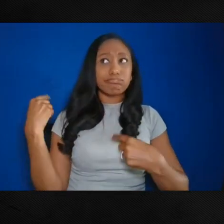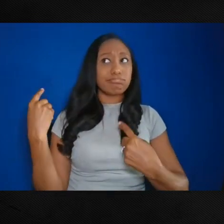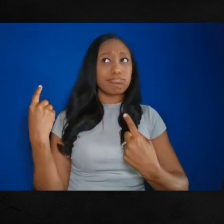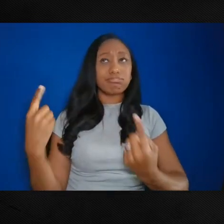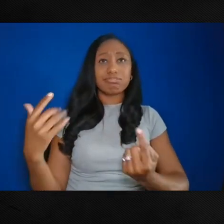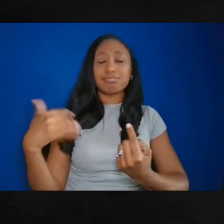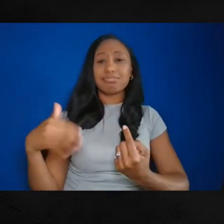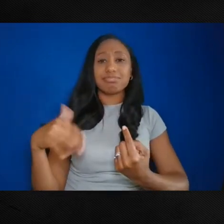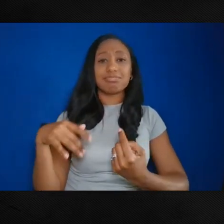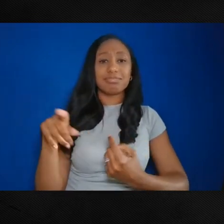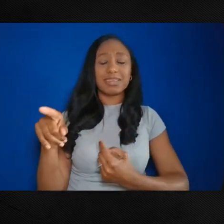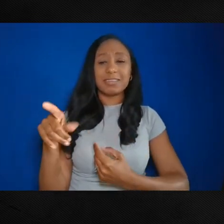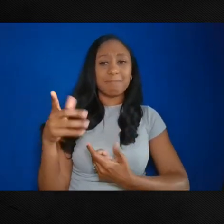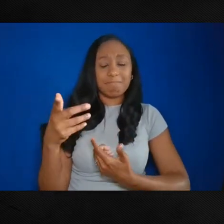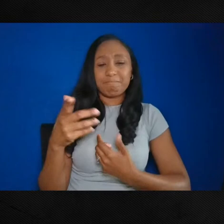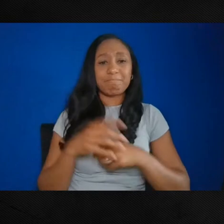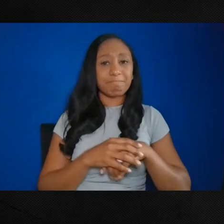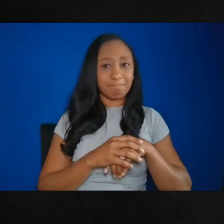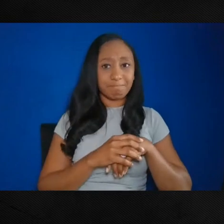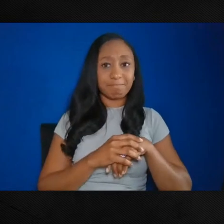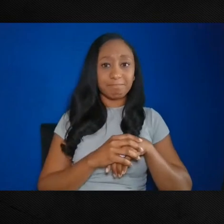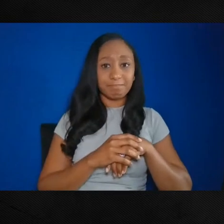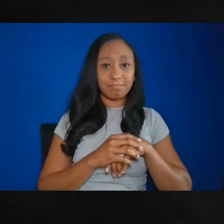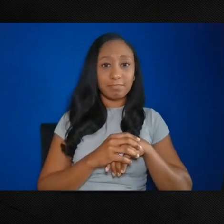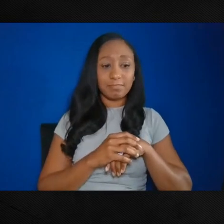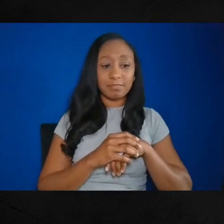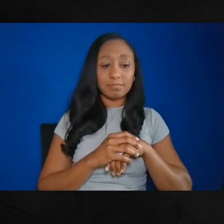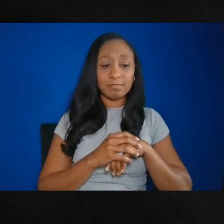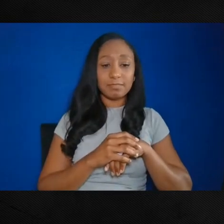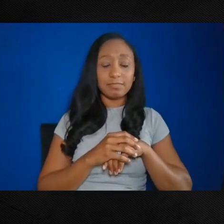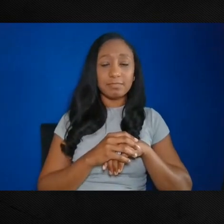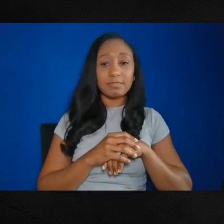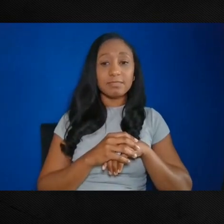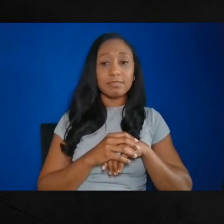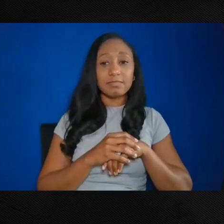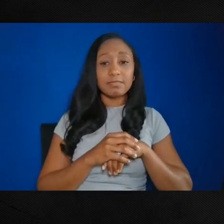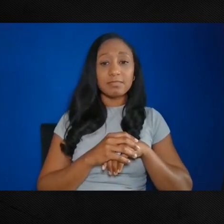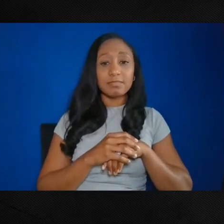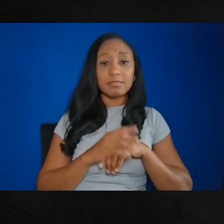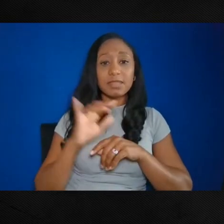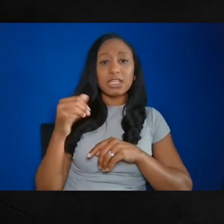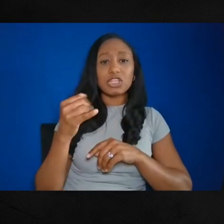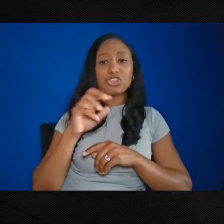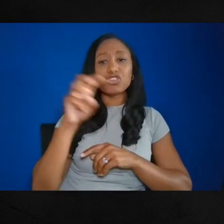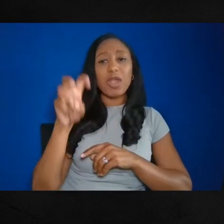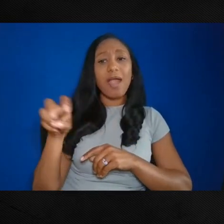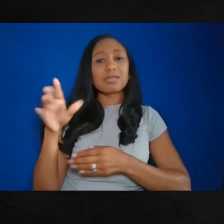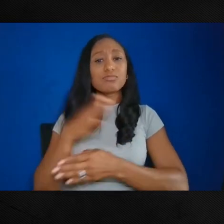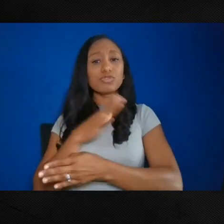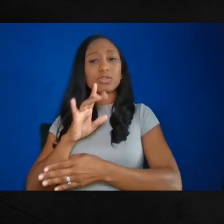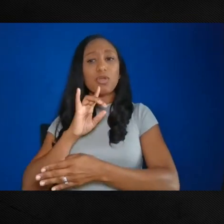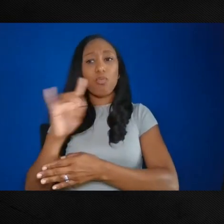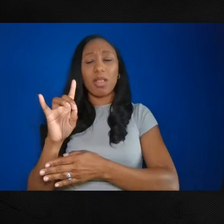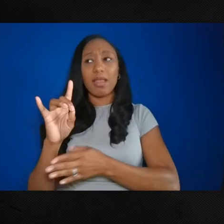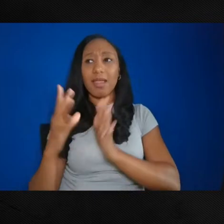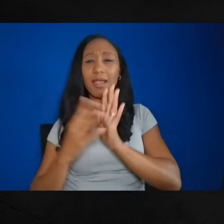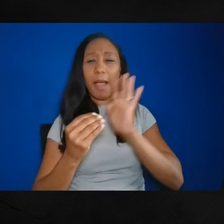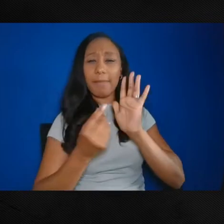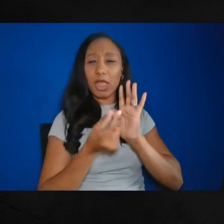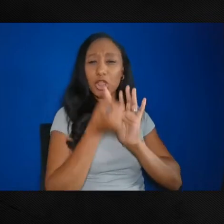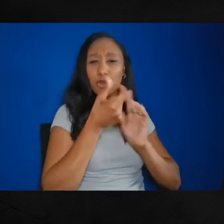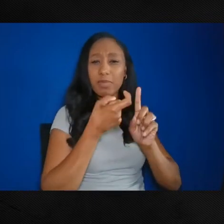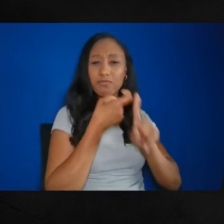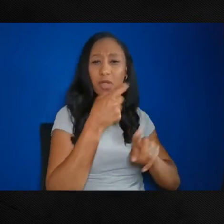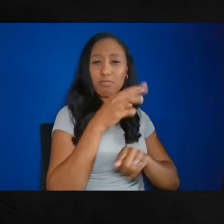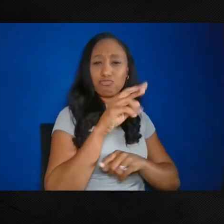held a microphone. I worked in 2019 with Fox News out of